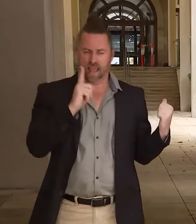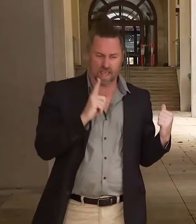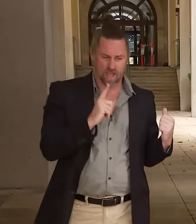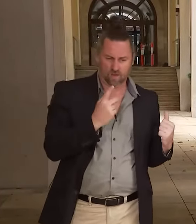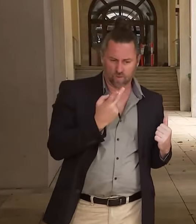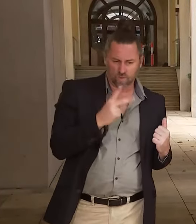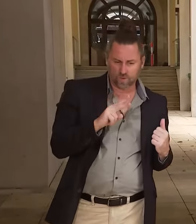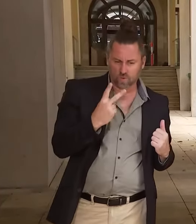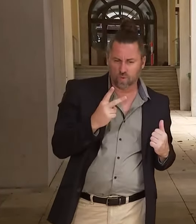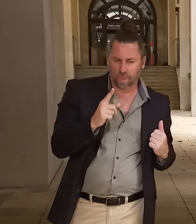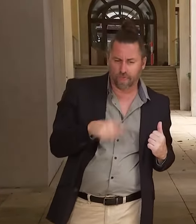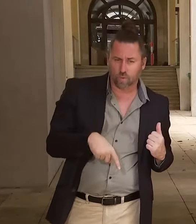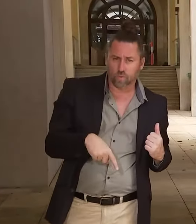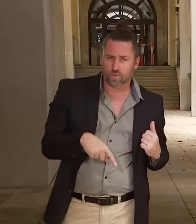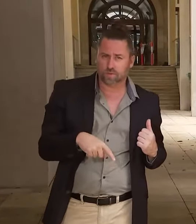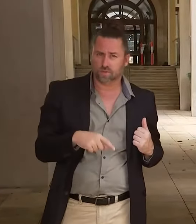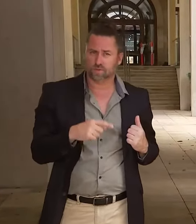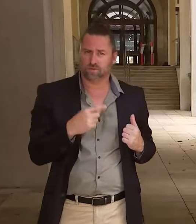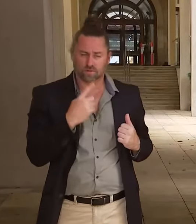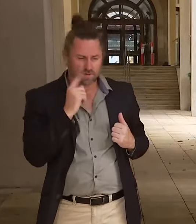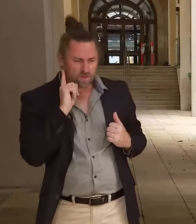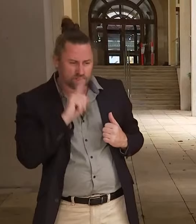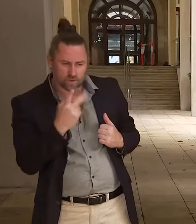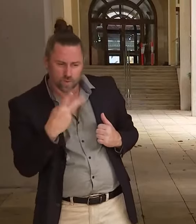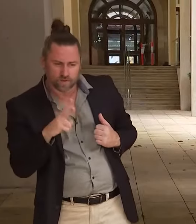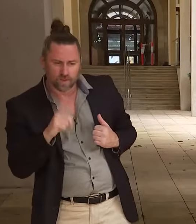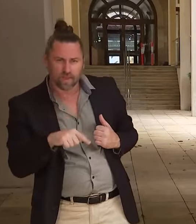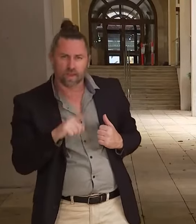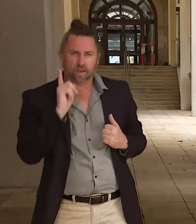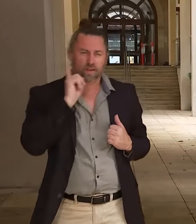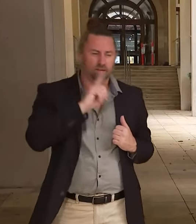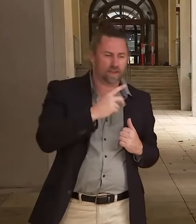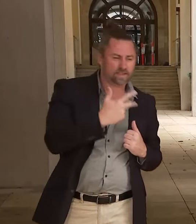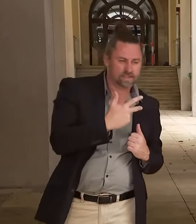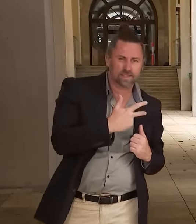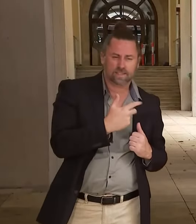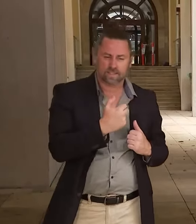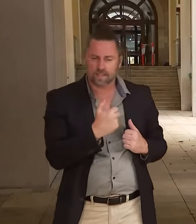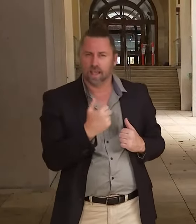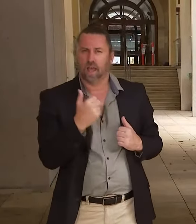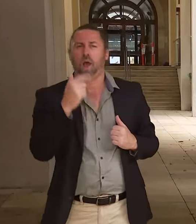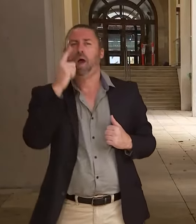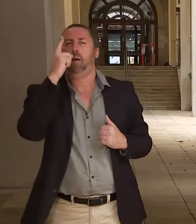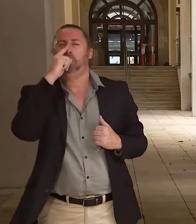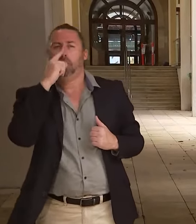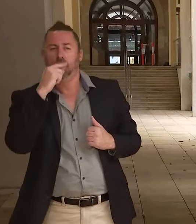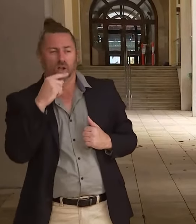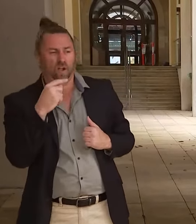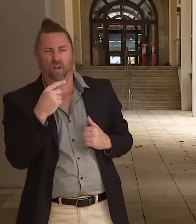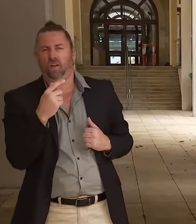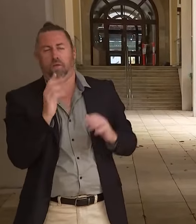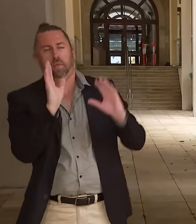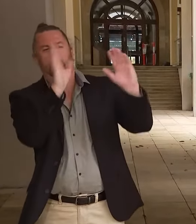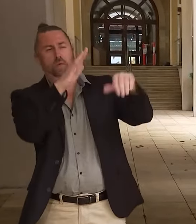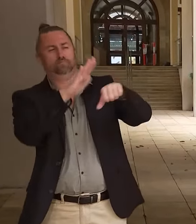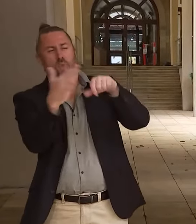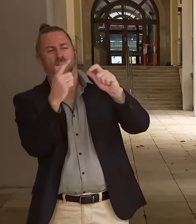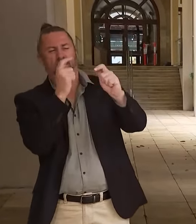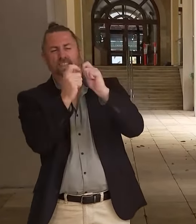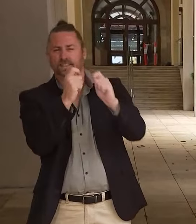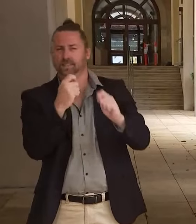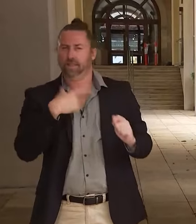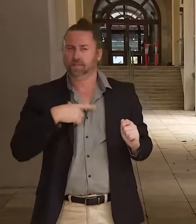Do you put that down to more people are just accepting of not being tested or not confirmed it? Or are we actually seeing a